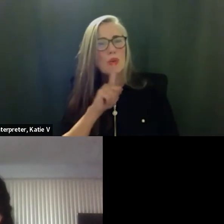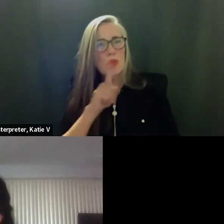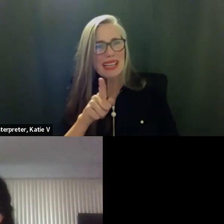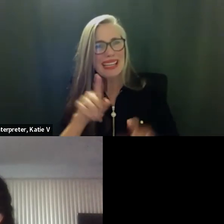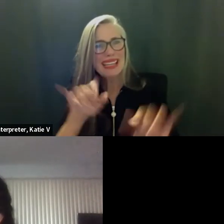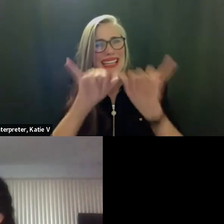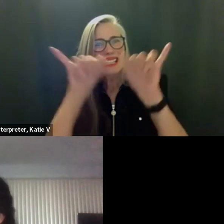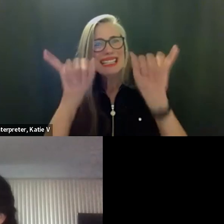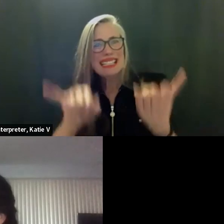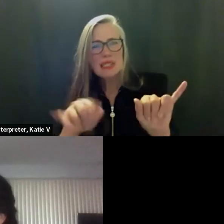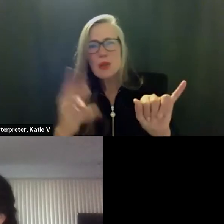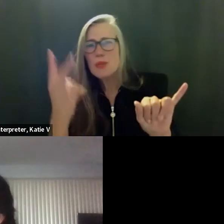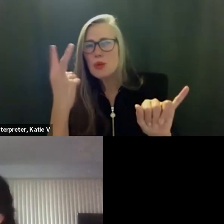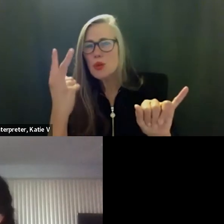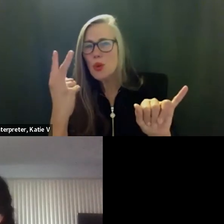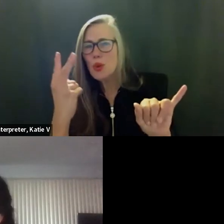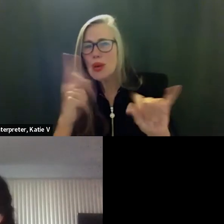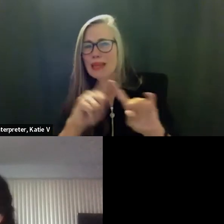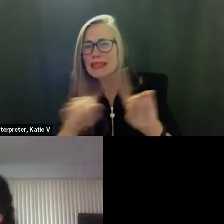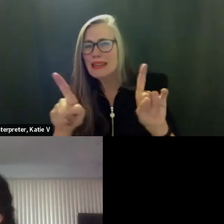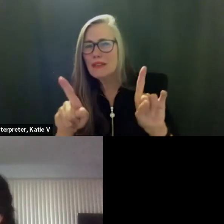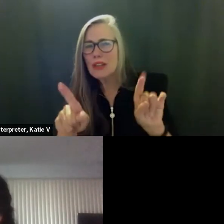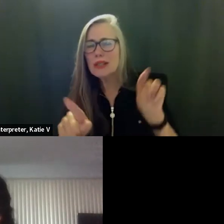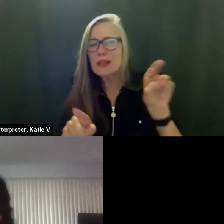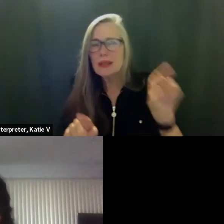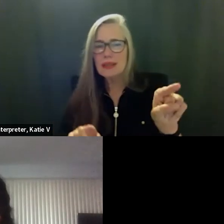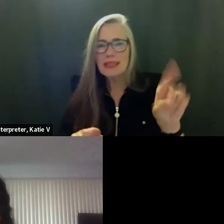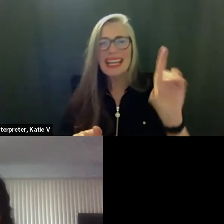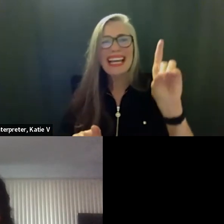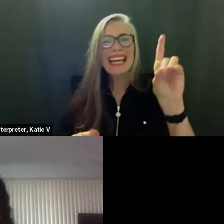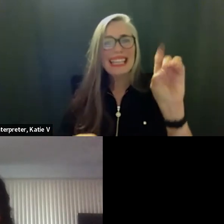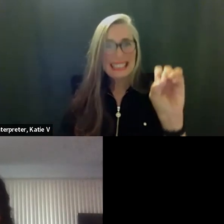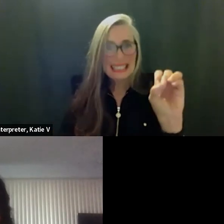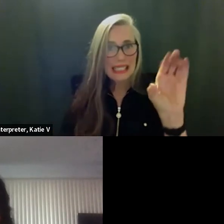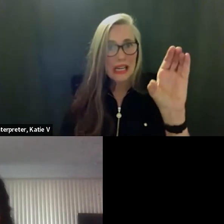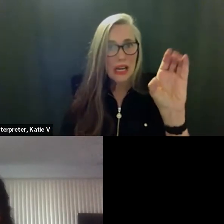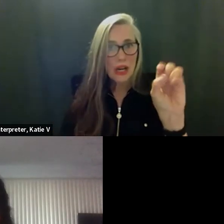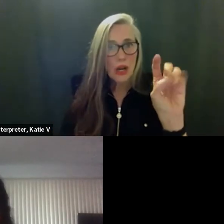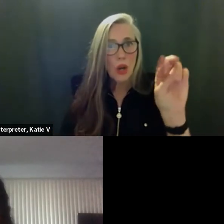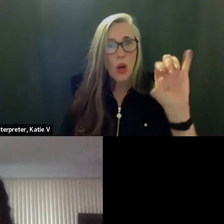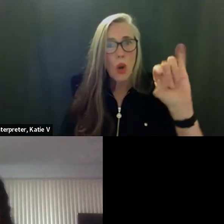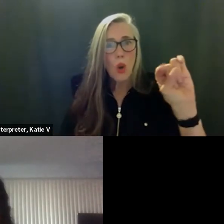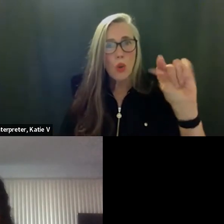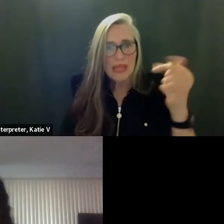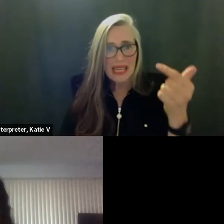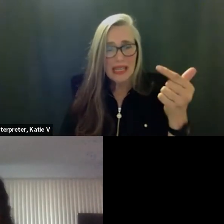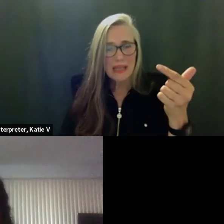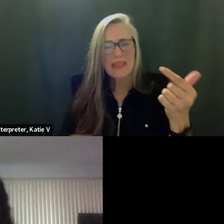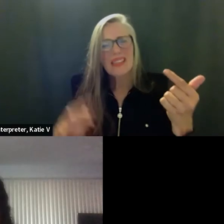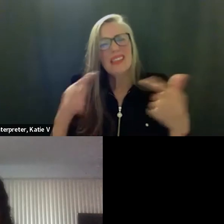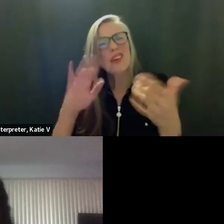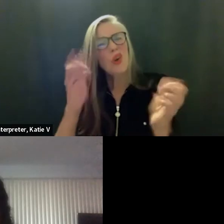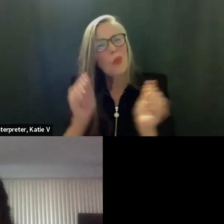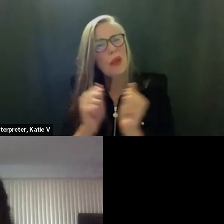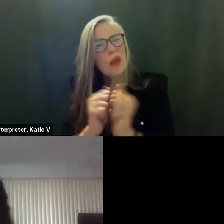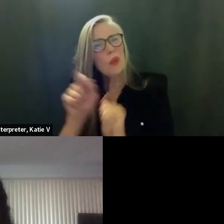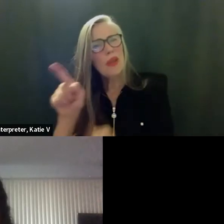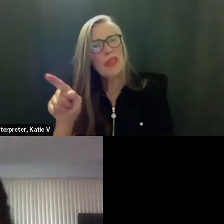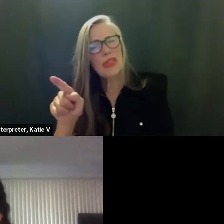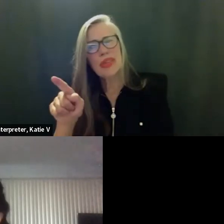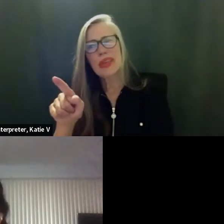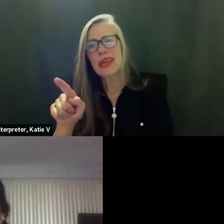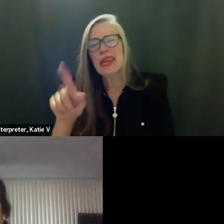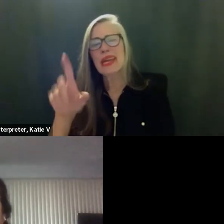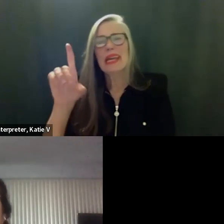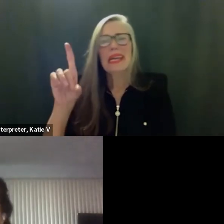i'm sure you are familiar with it but um also early testing and teacher training and reducing class sizes are the things they're doing